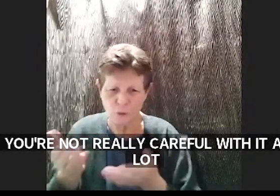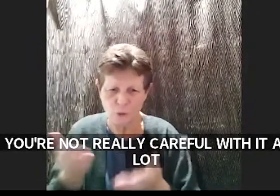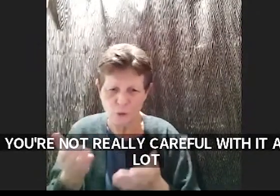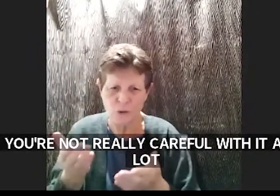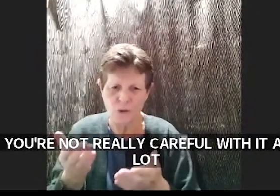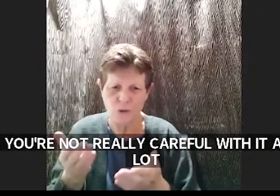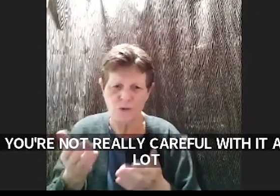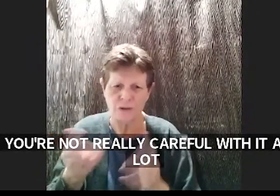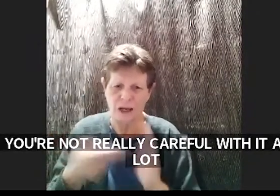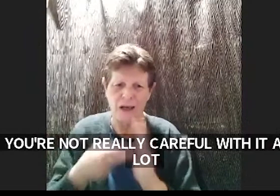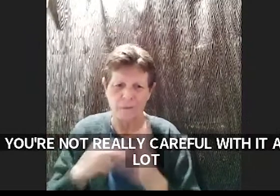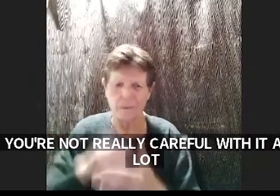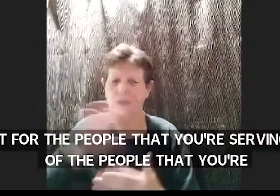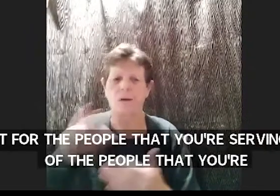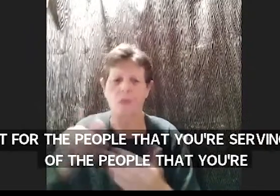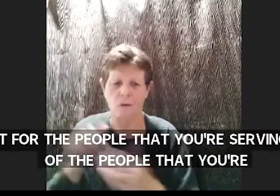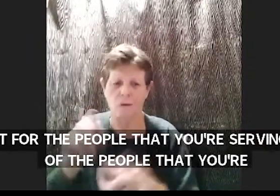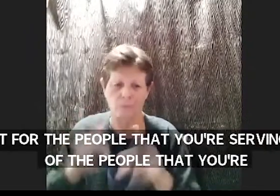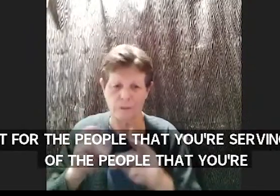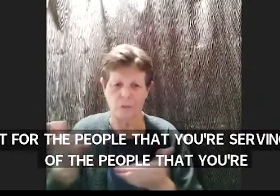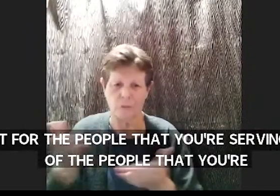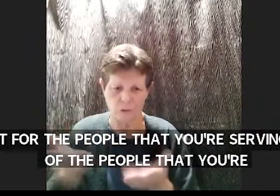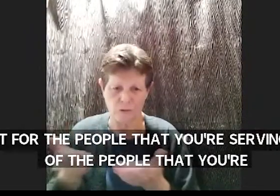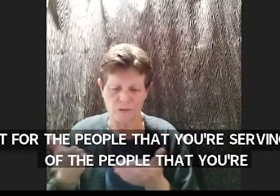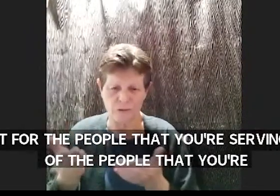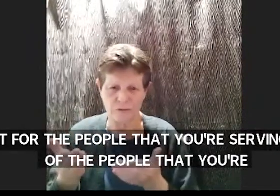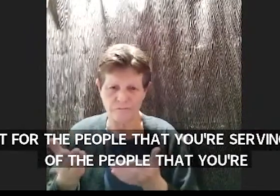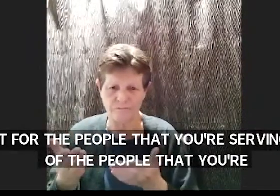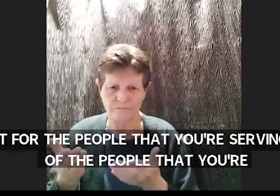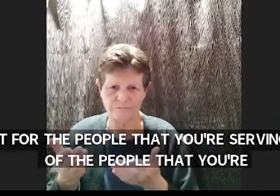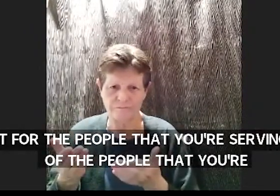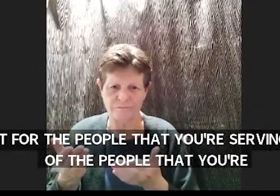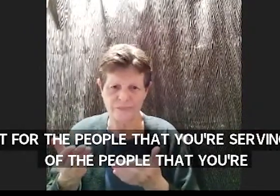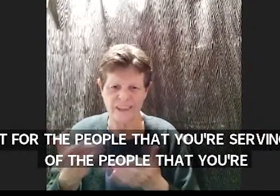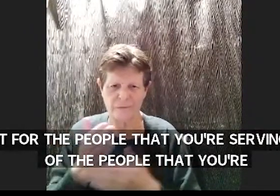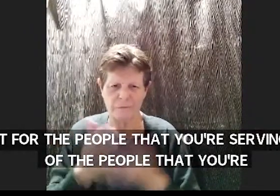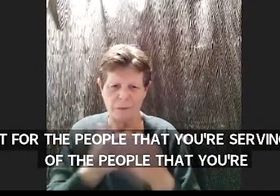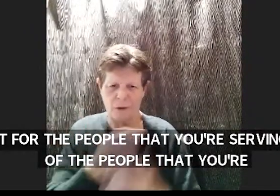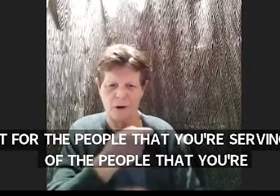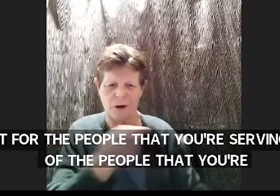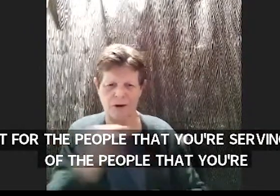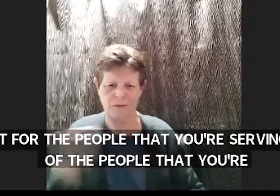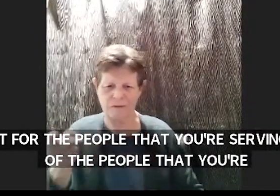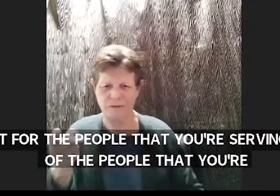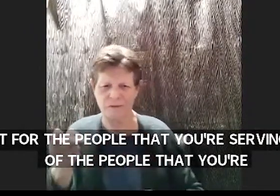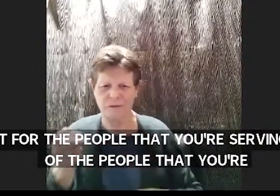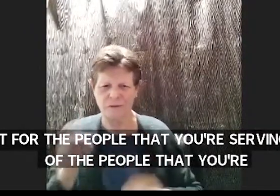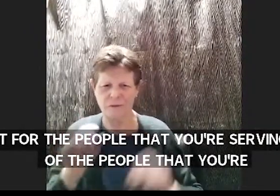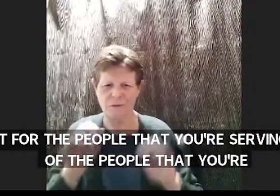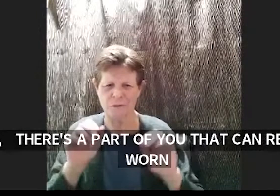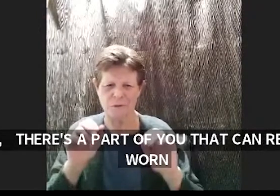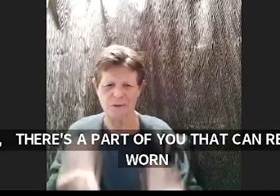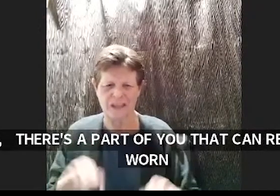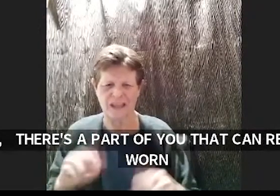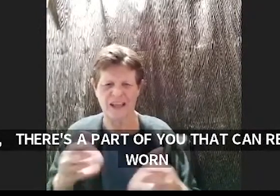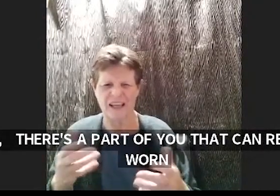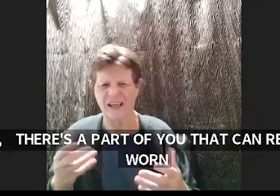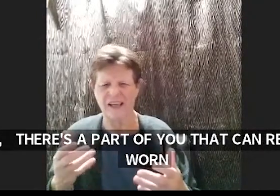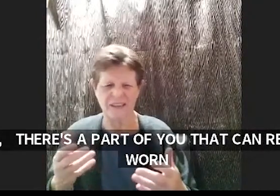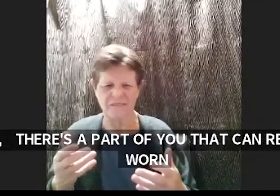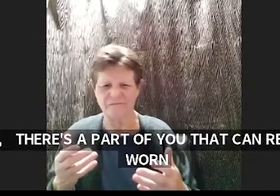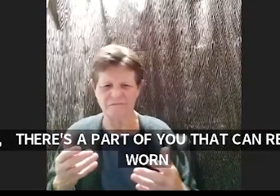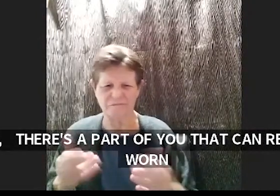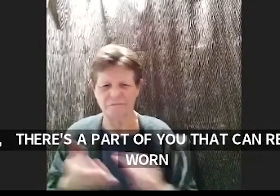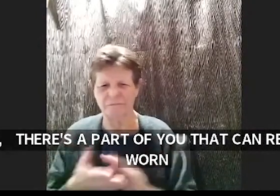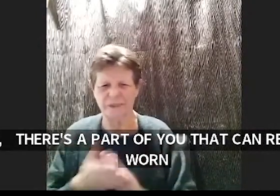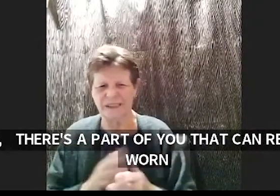um there's there's a part of you that can really get worn away by the process of becoming well